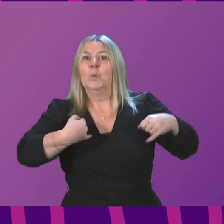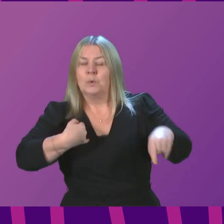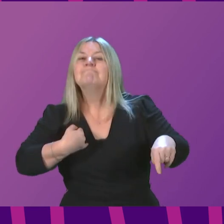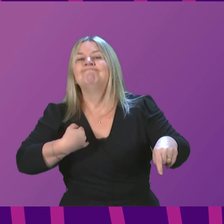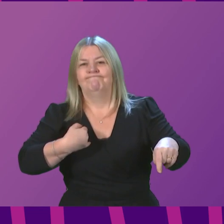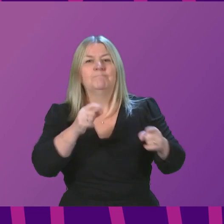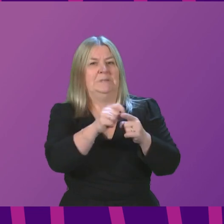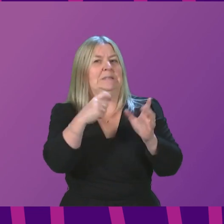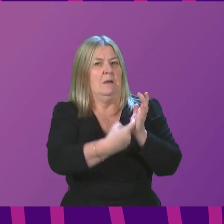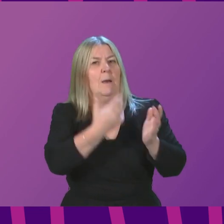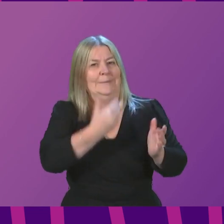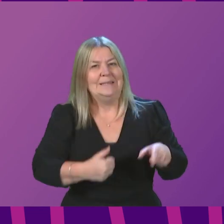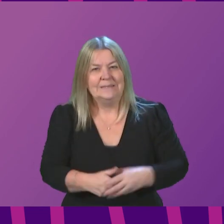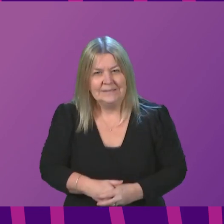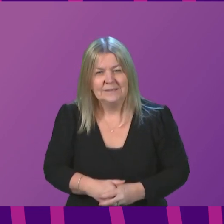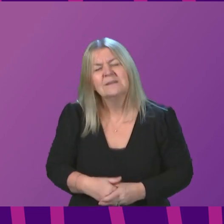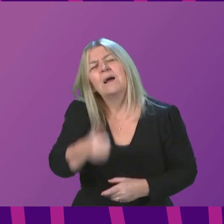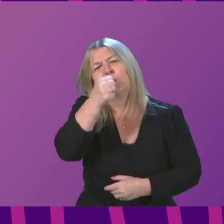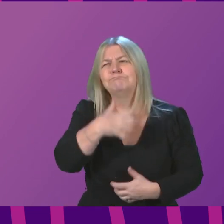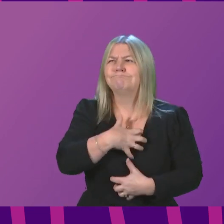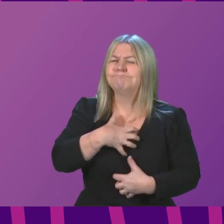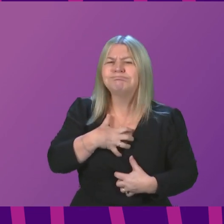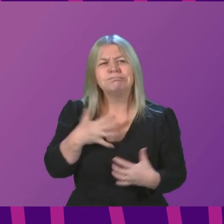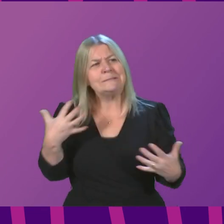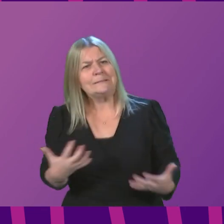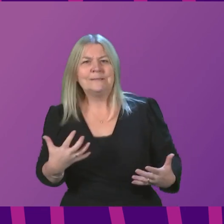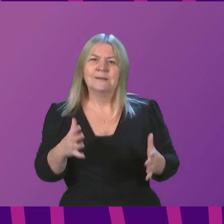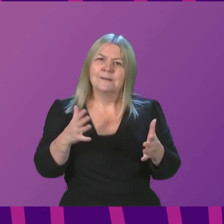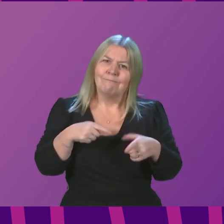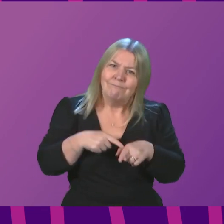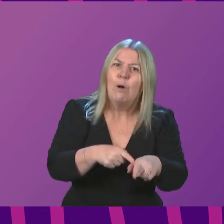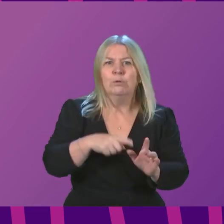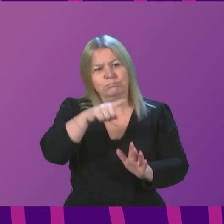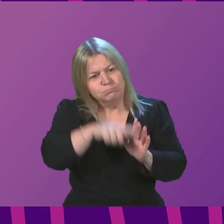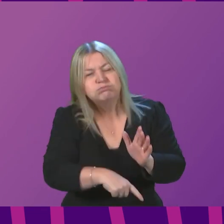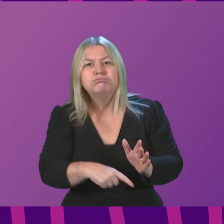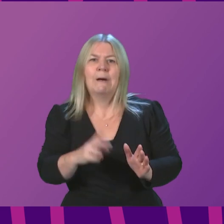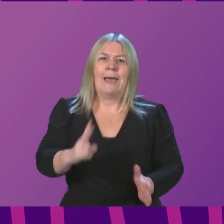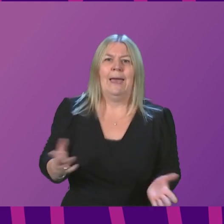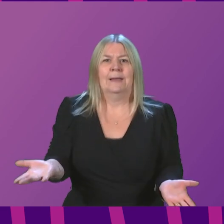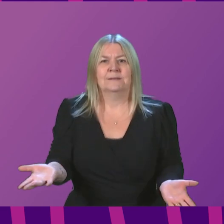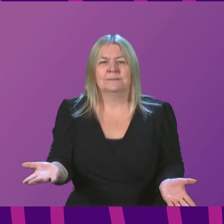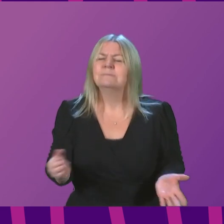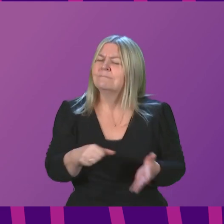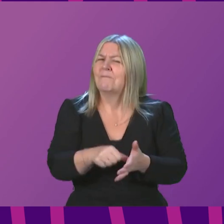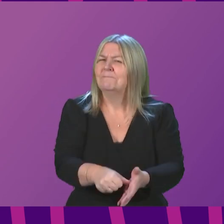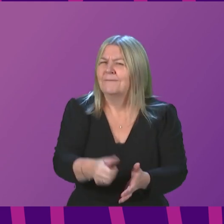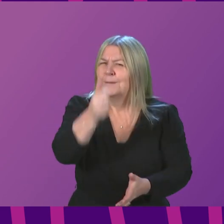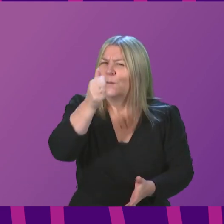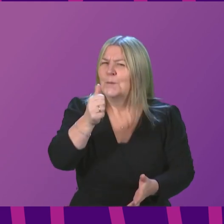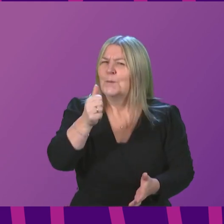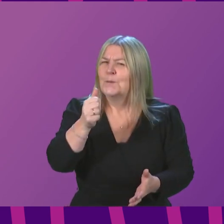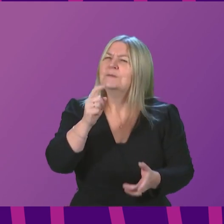Following this advice is difficult and frustrating at the best of times, I know, but it is even harder at this time of year. But it really